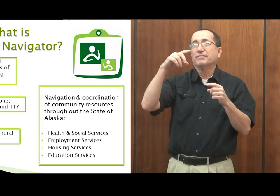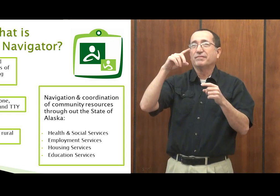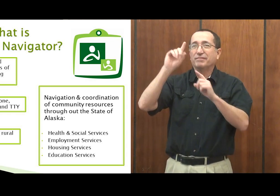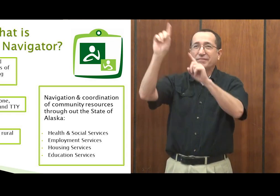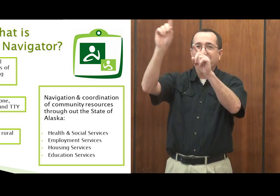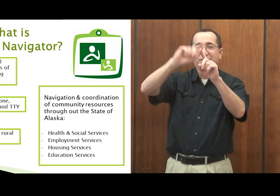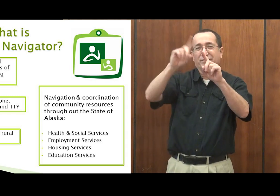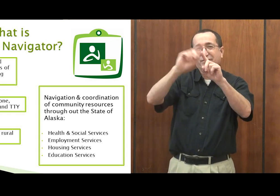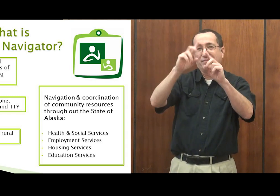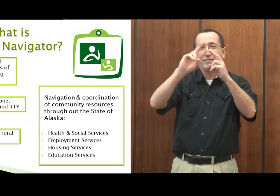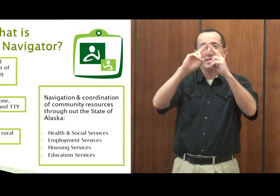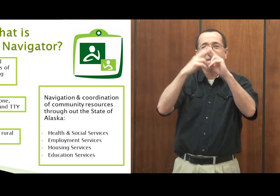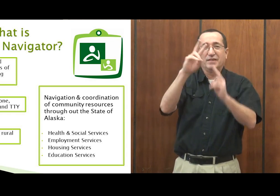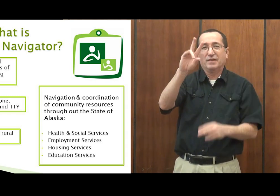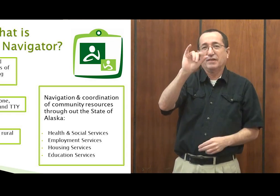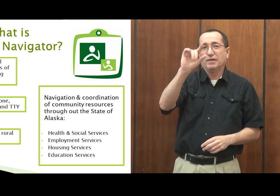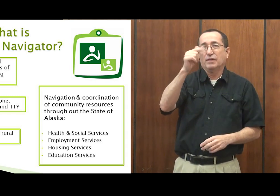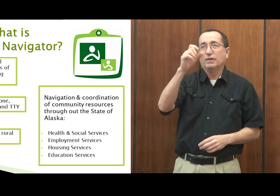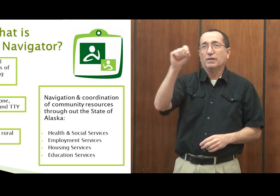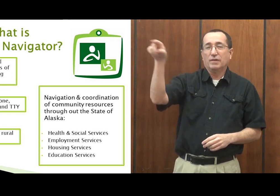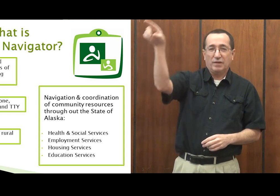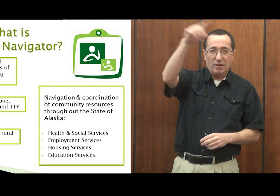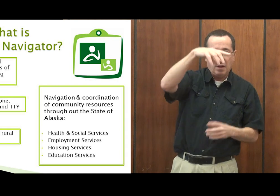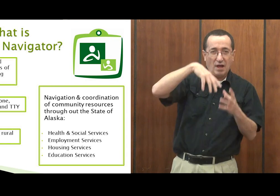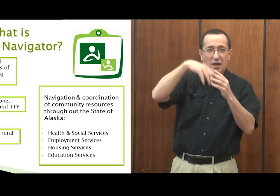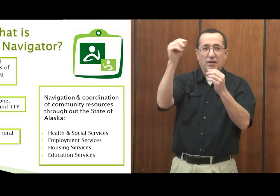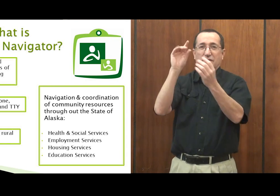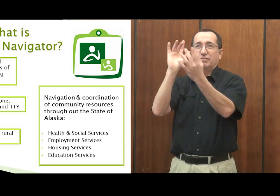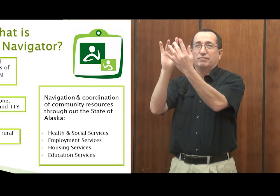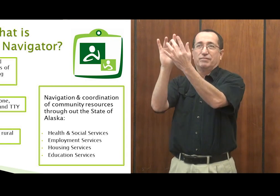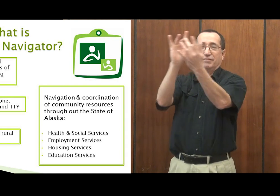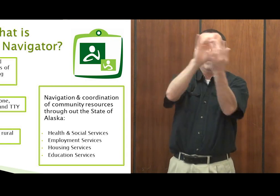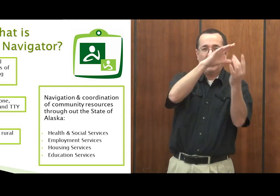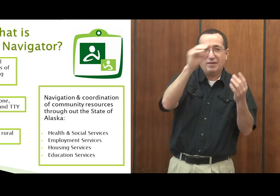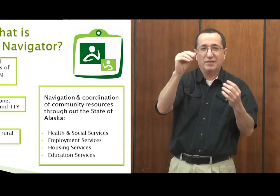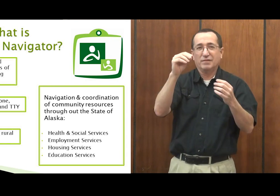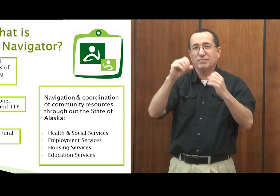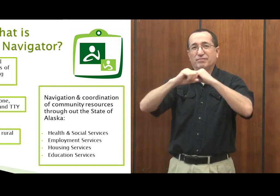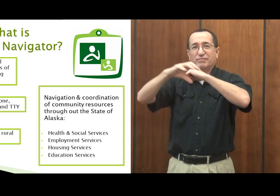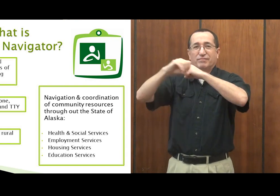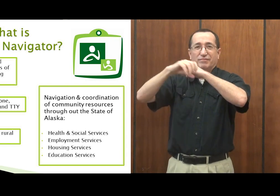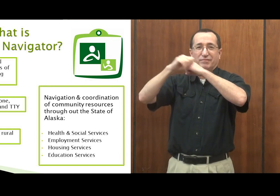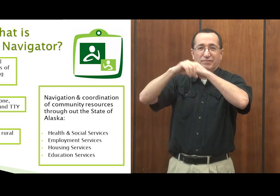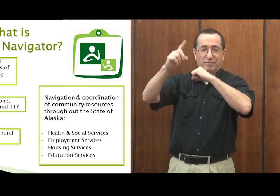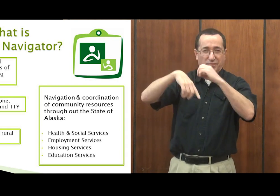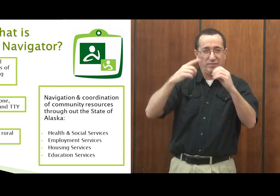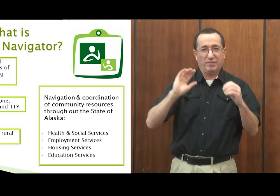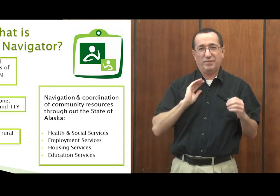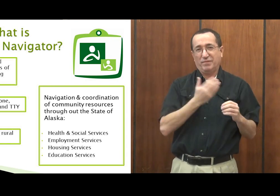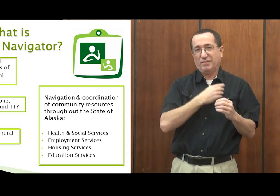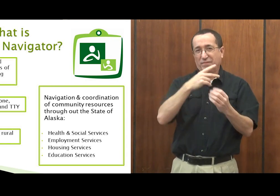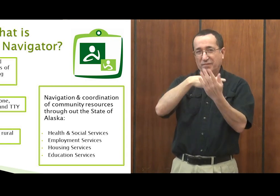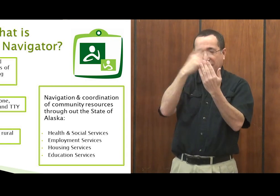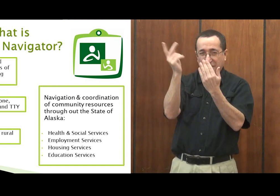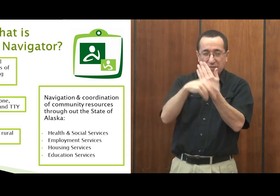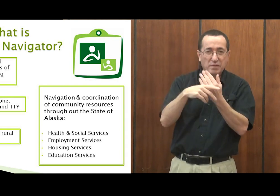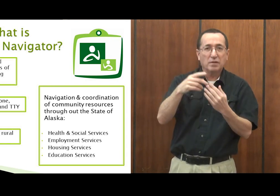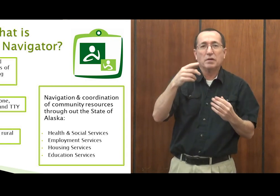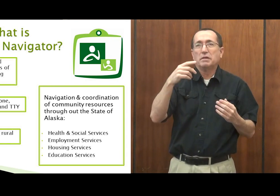go out to the villages, and we network out there. We advertise our program